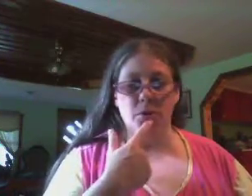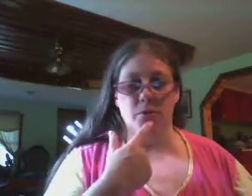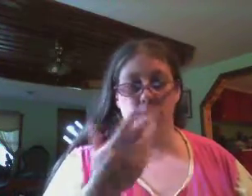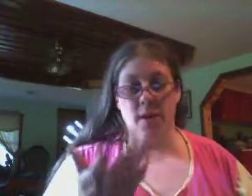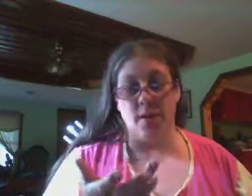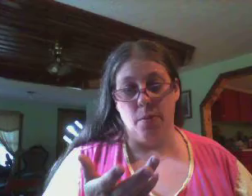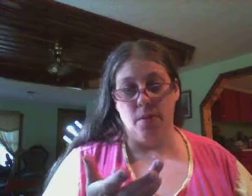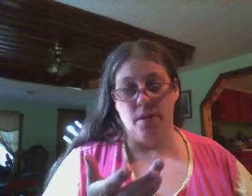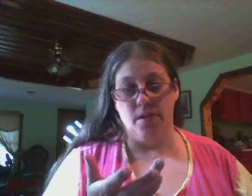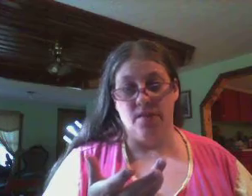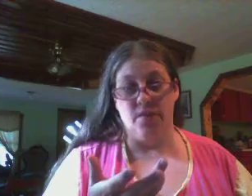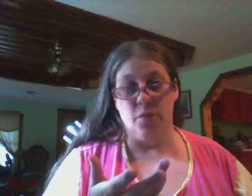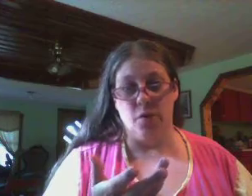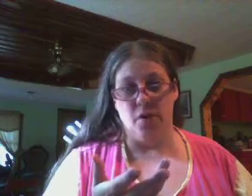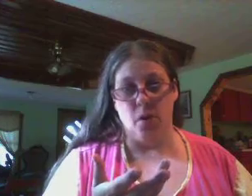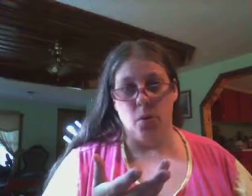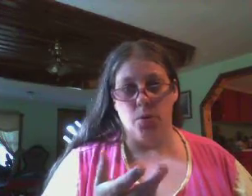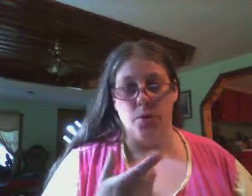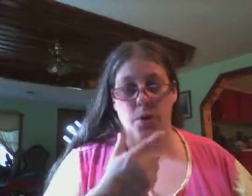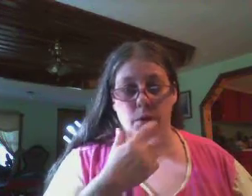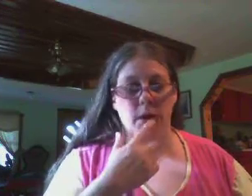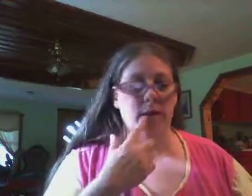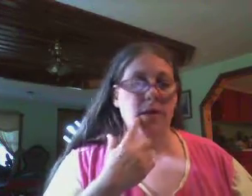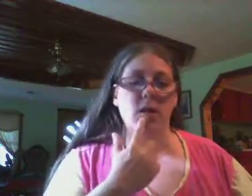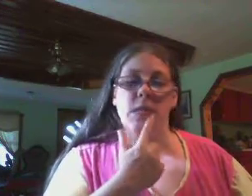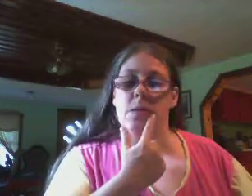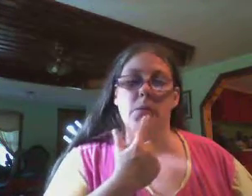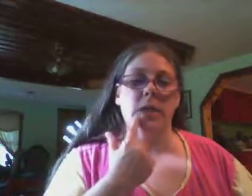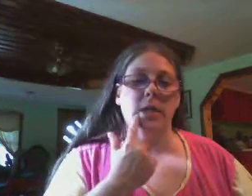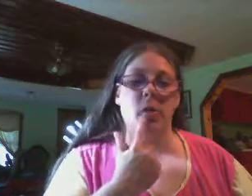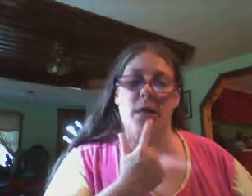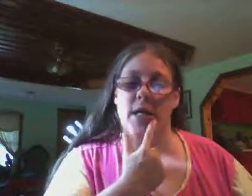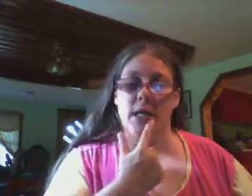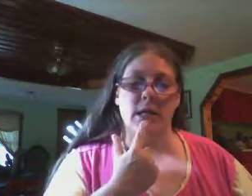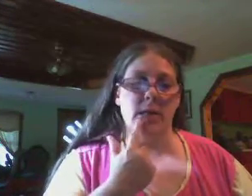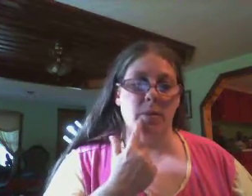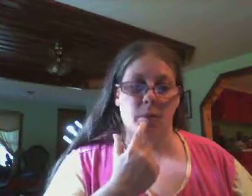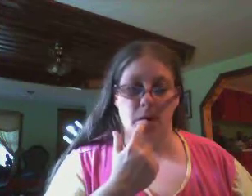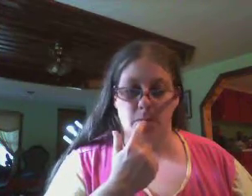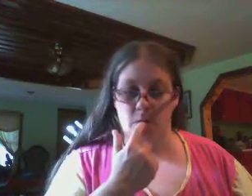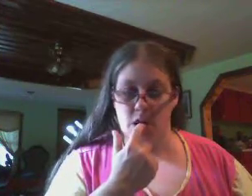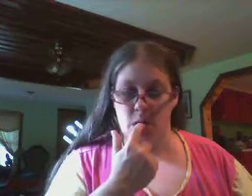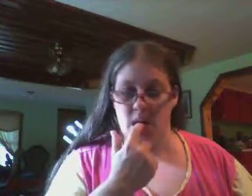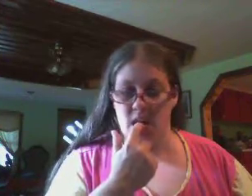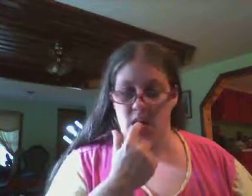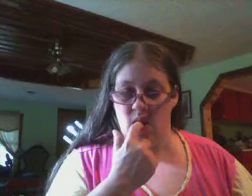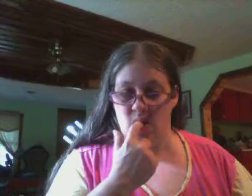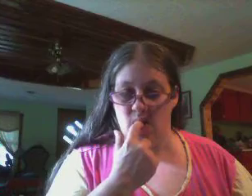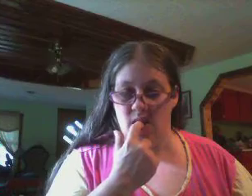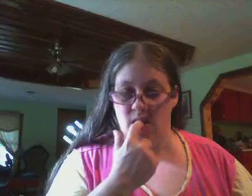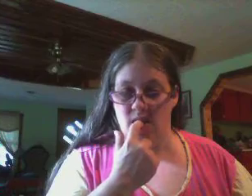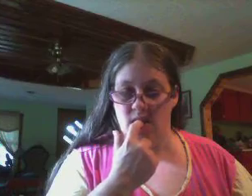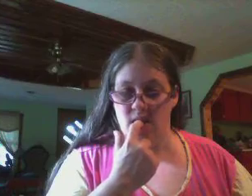probably should, when I get the money, it's $51 to do it. But, go back and get the bottom ones re-fixed.